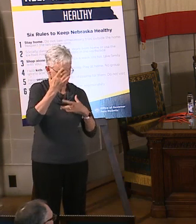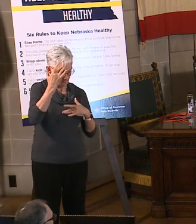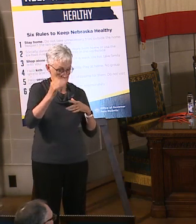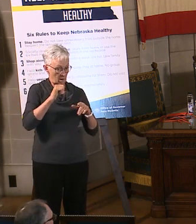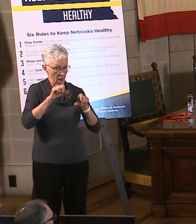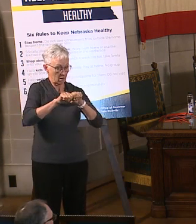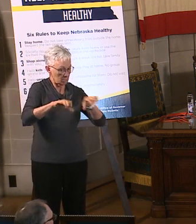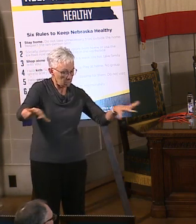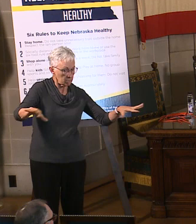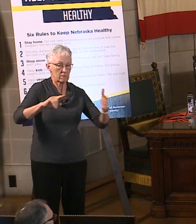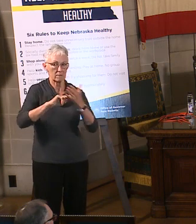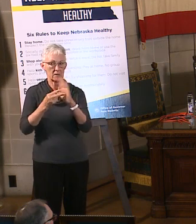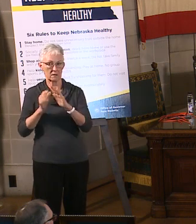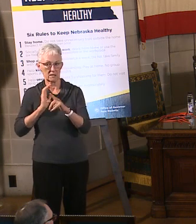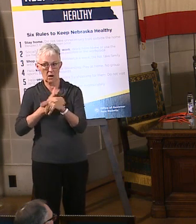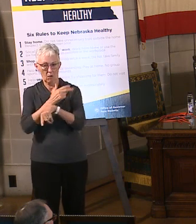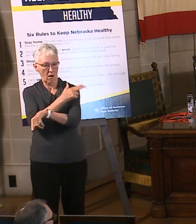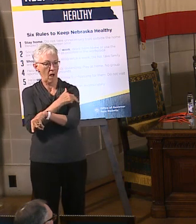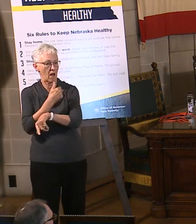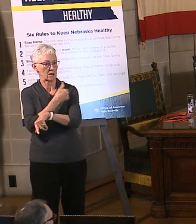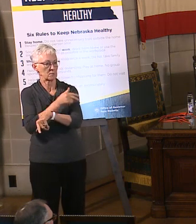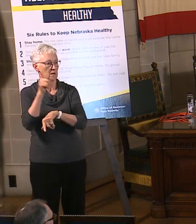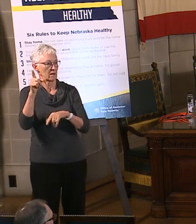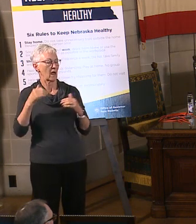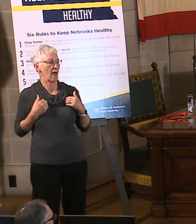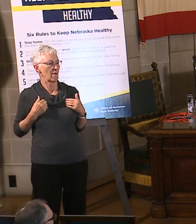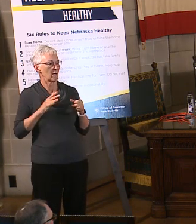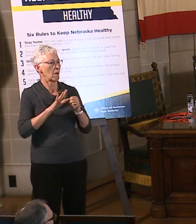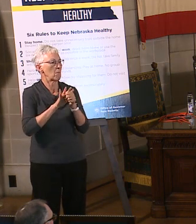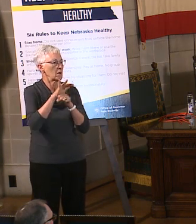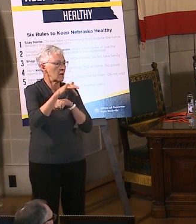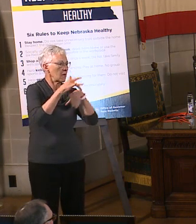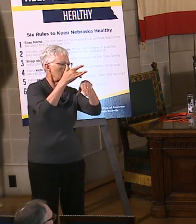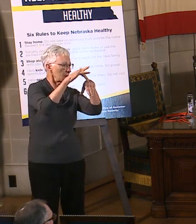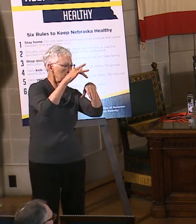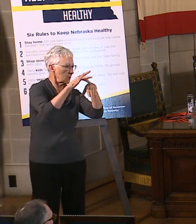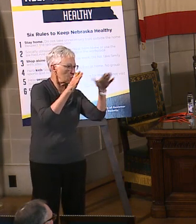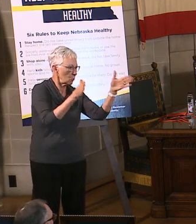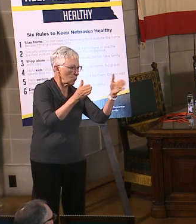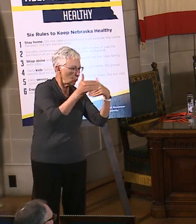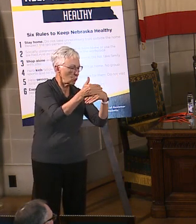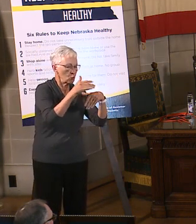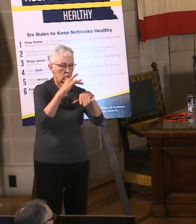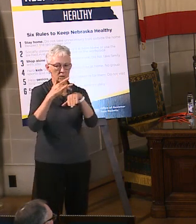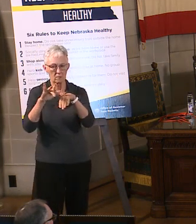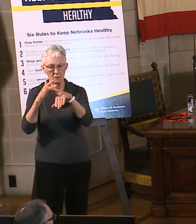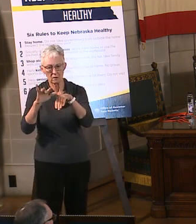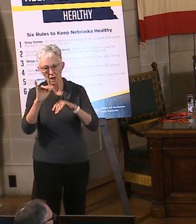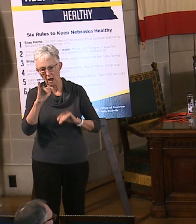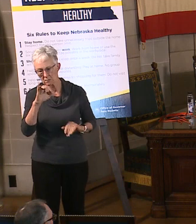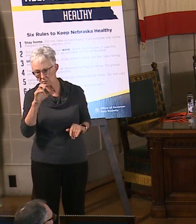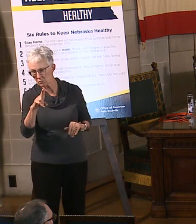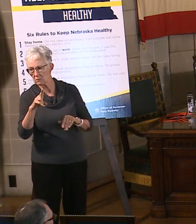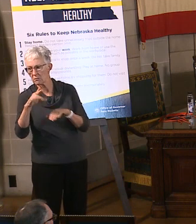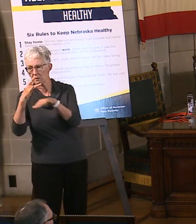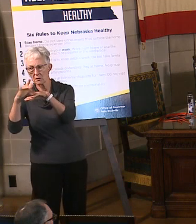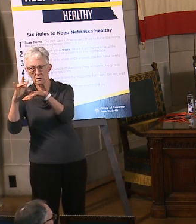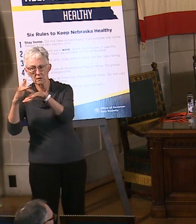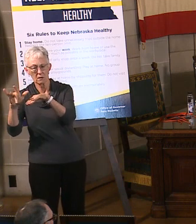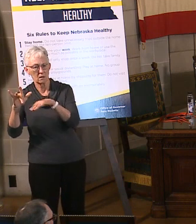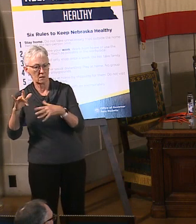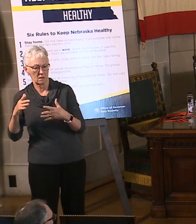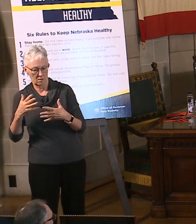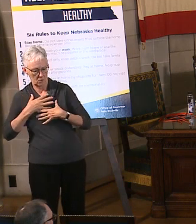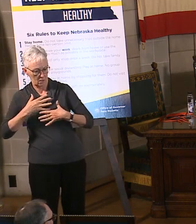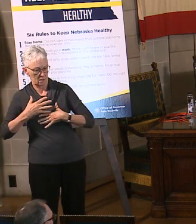capacity. That is what all these things are meant to preserve at the end of the day, is to make sure that we have that ability to provide that hospital bed, that ICU